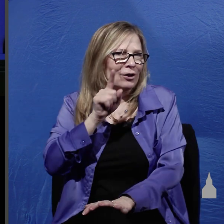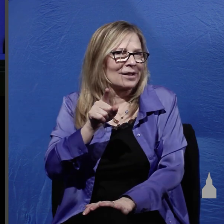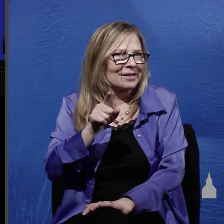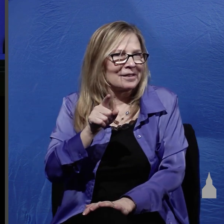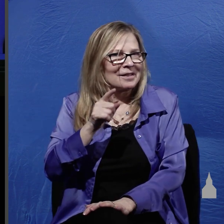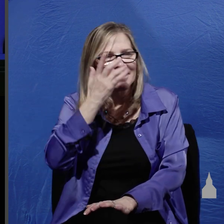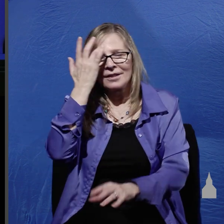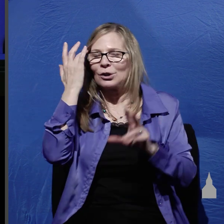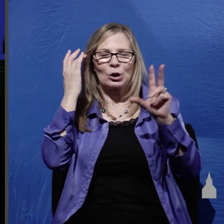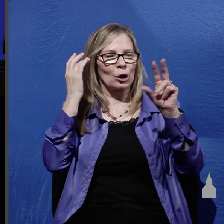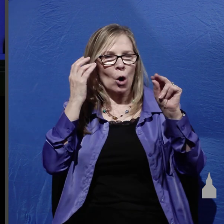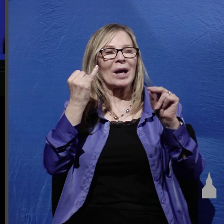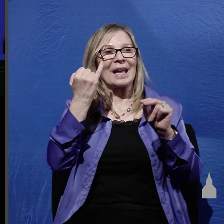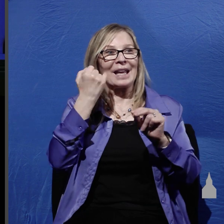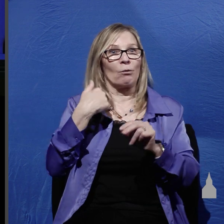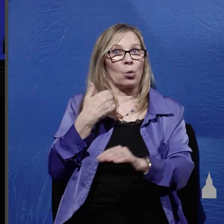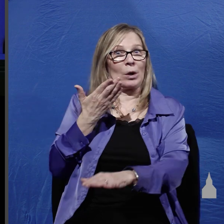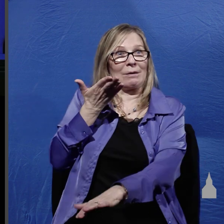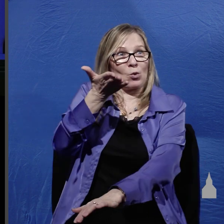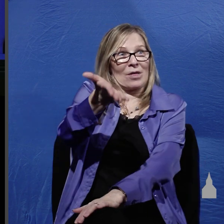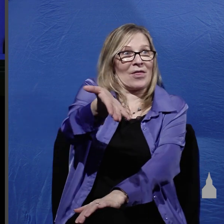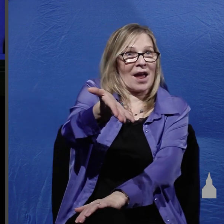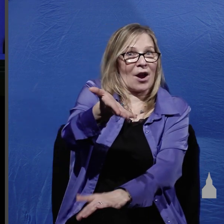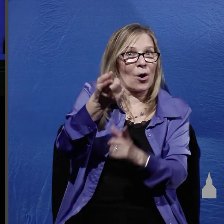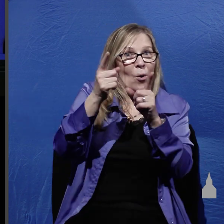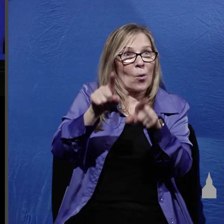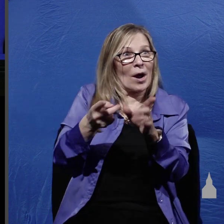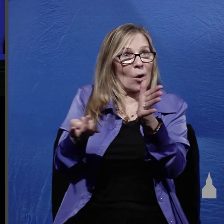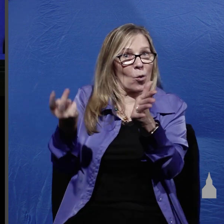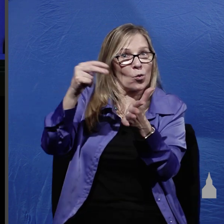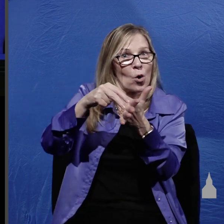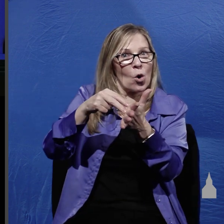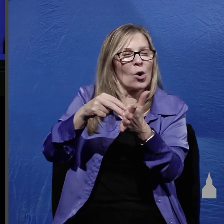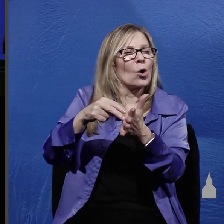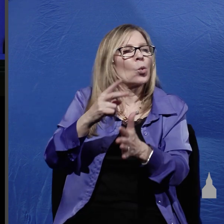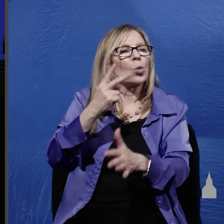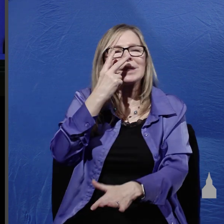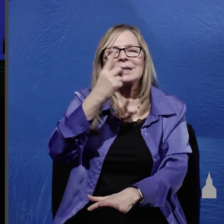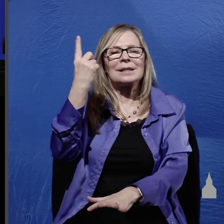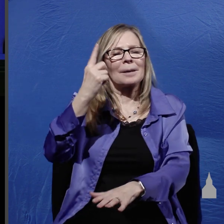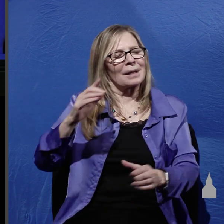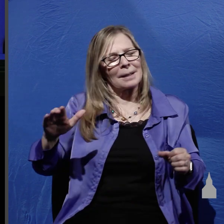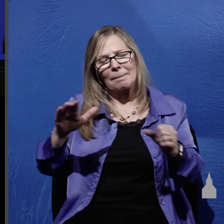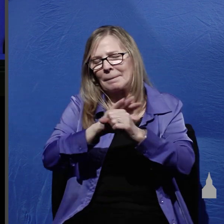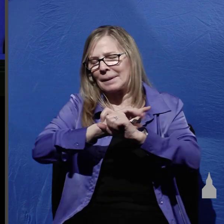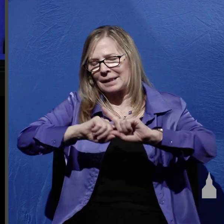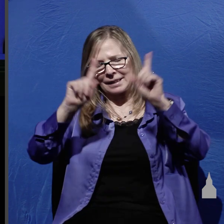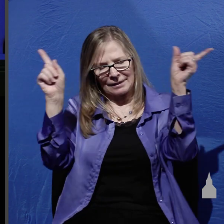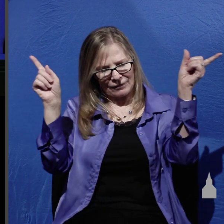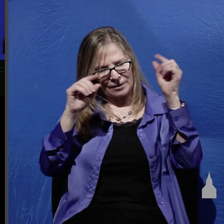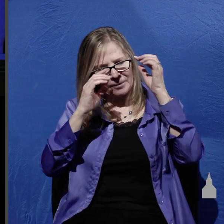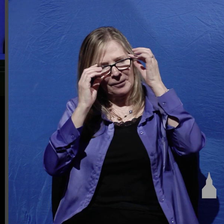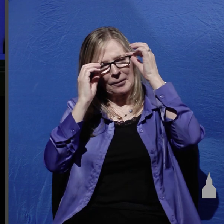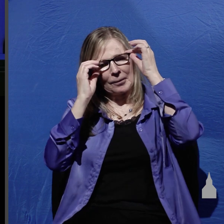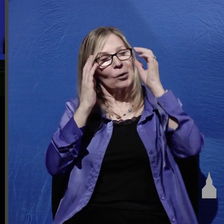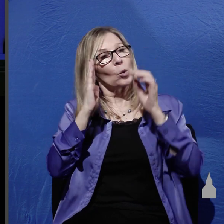no if we had been in the tomb when Jesus arose we would have seen something completely different we would have seen that